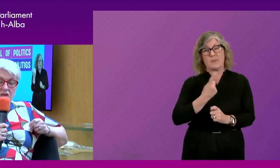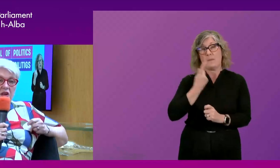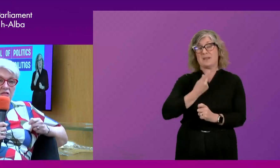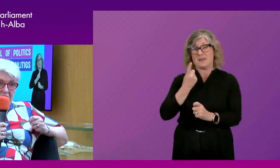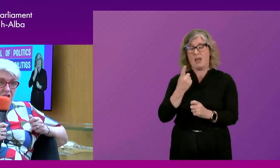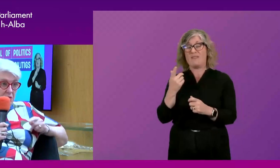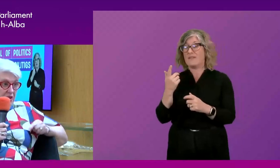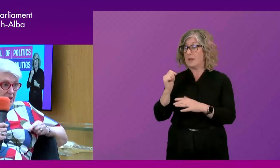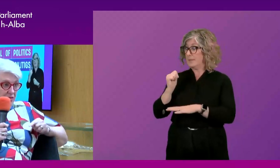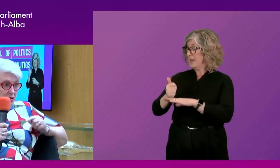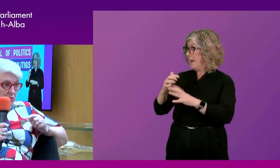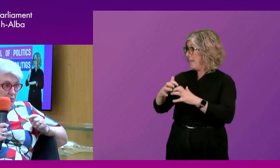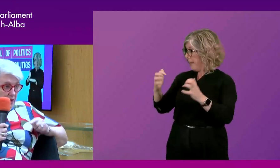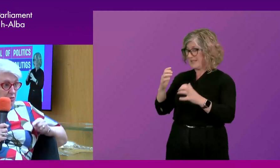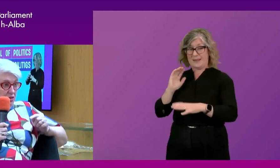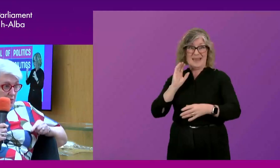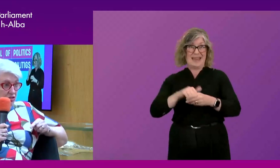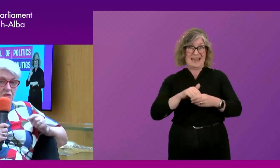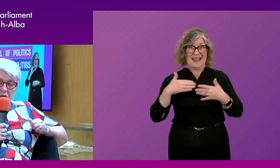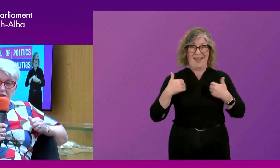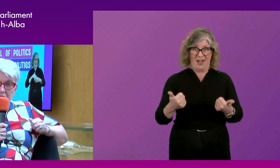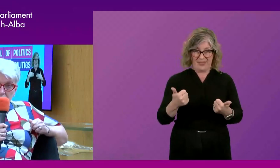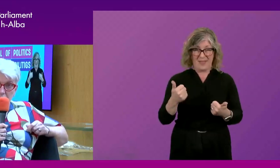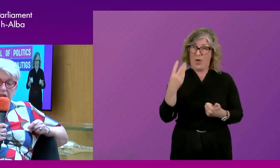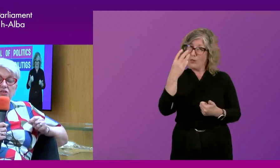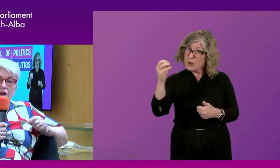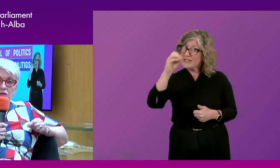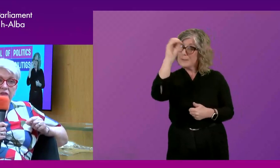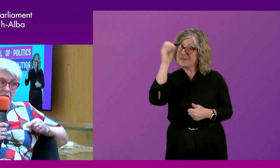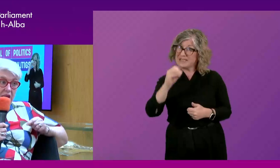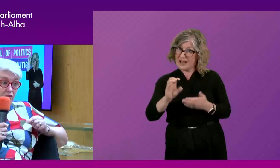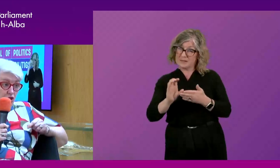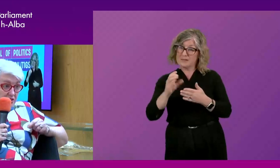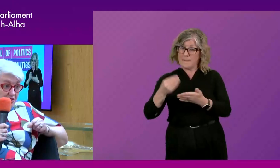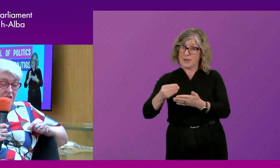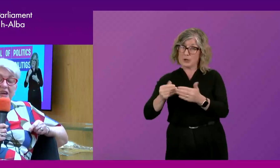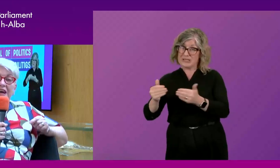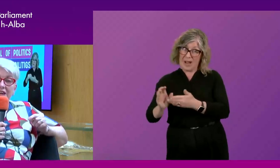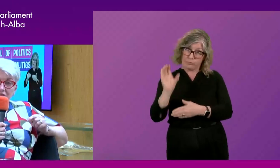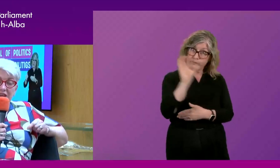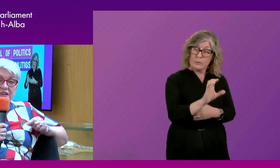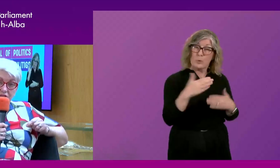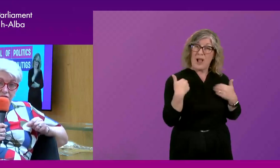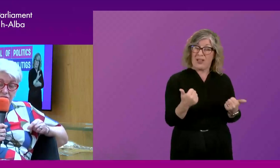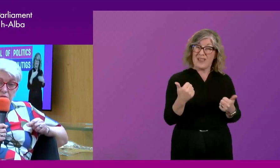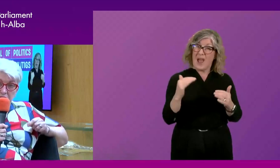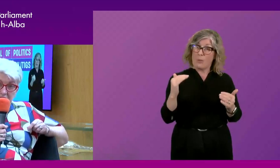elected, 30% of this government's budget went to health. It's now in the high 40s, and it's heading to 50%.